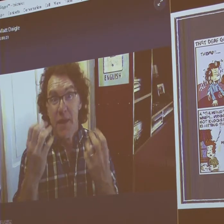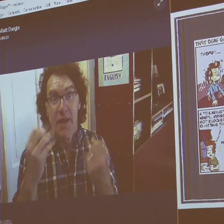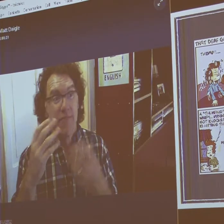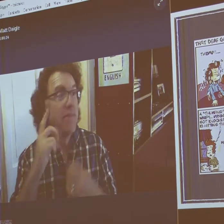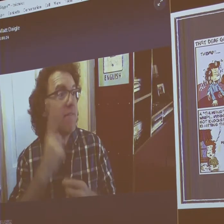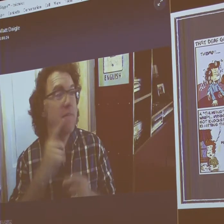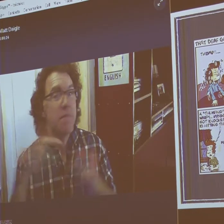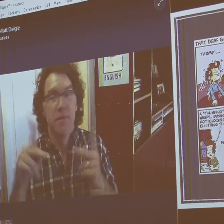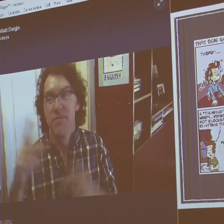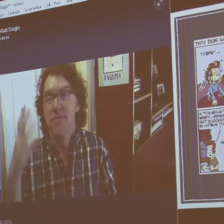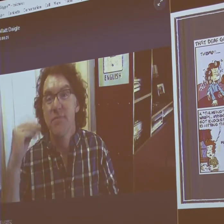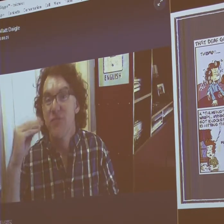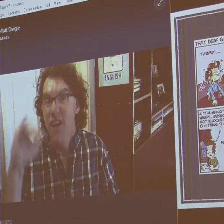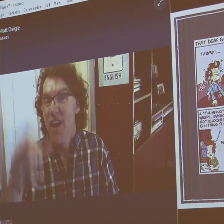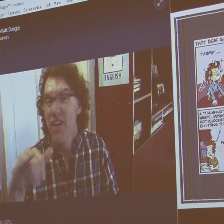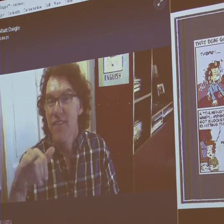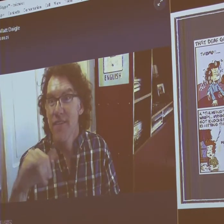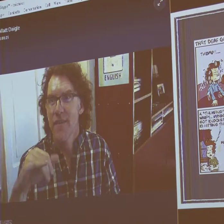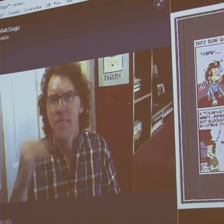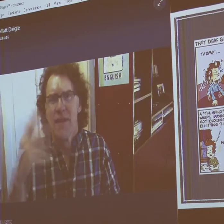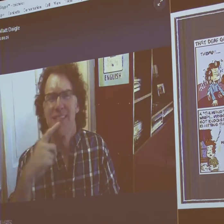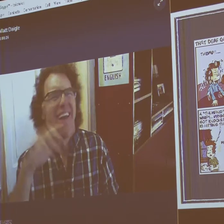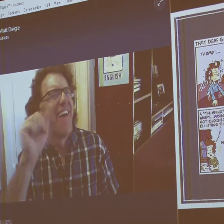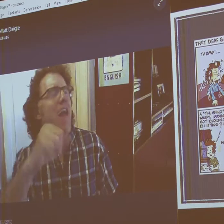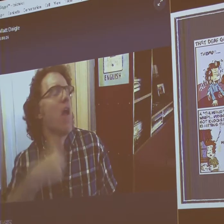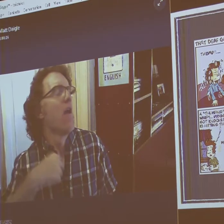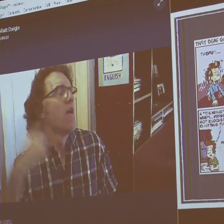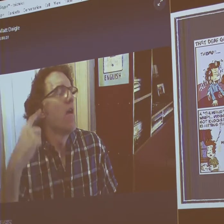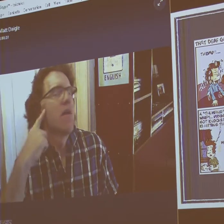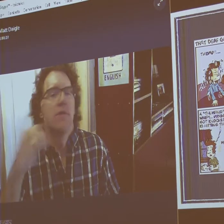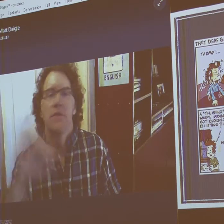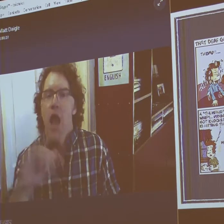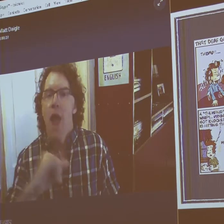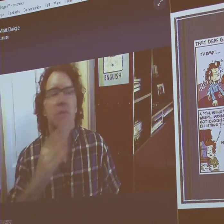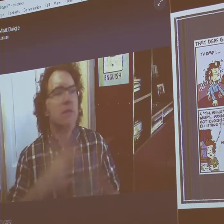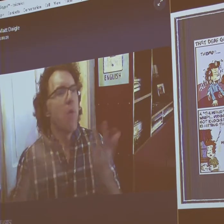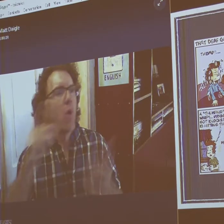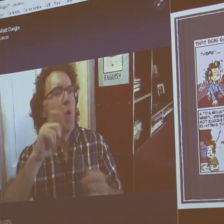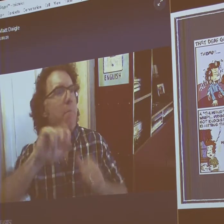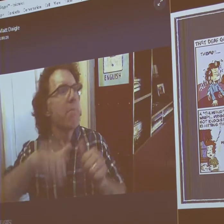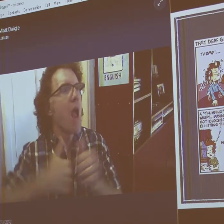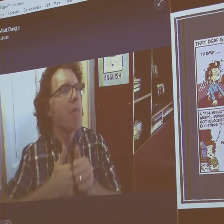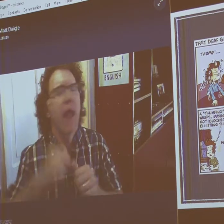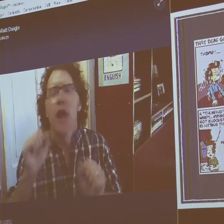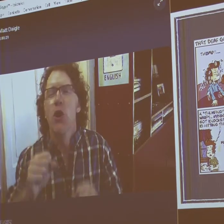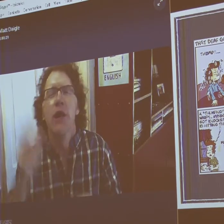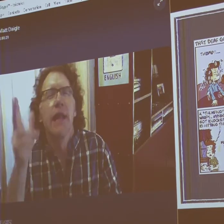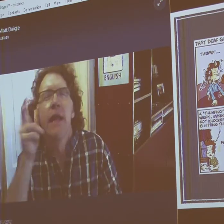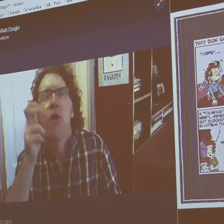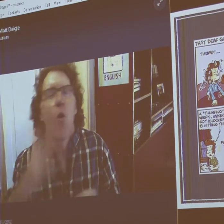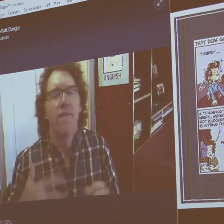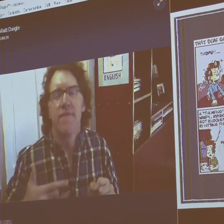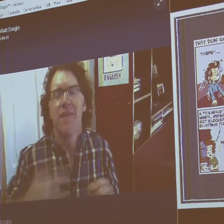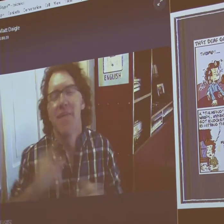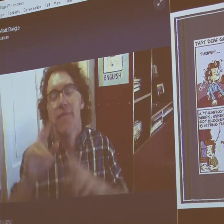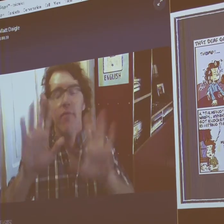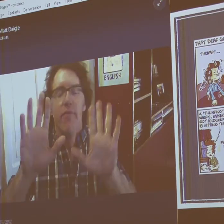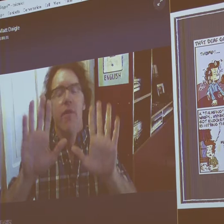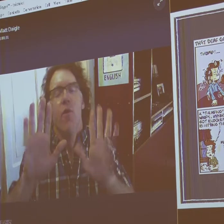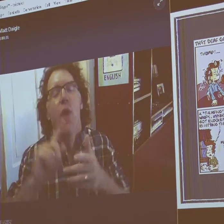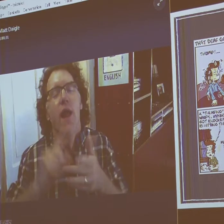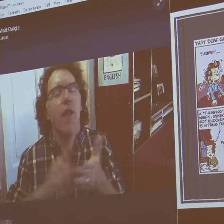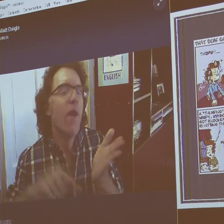But that's a fact. Many deaf people have experienced that in their past. Someone, like, for example,